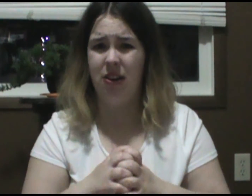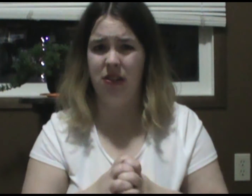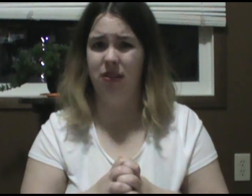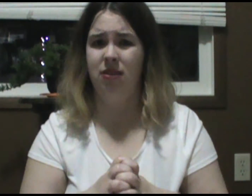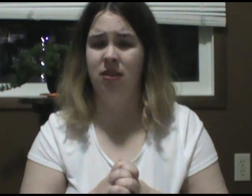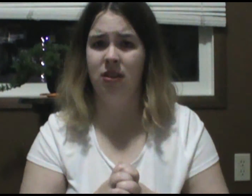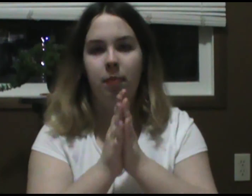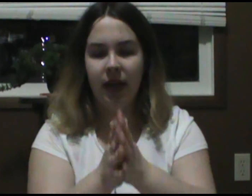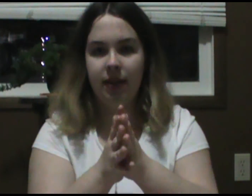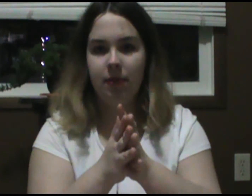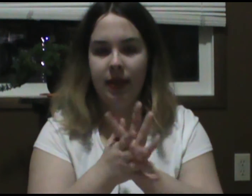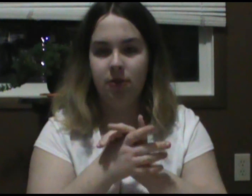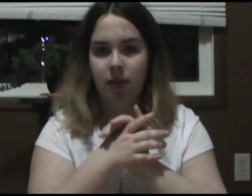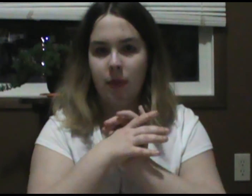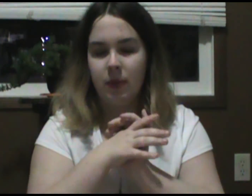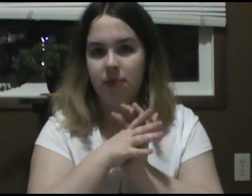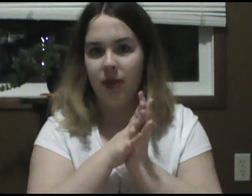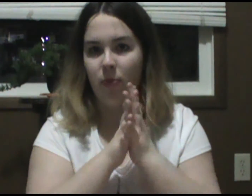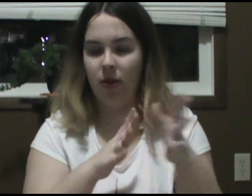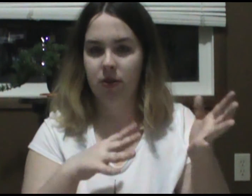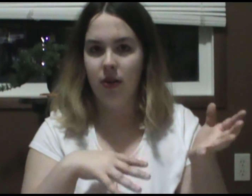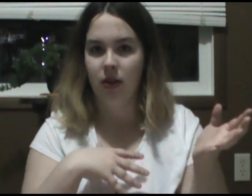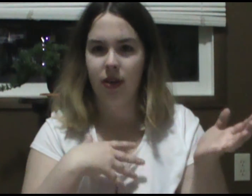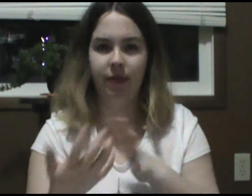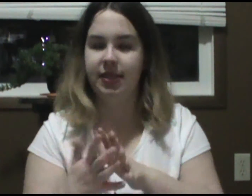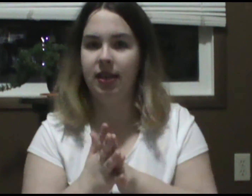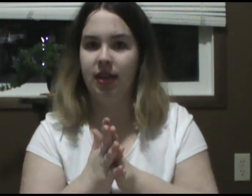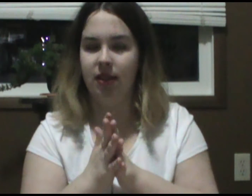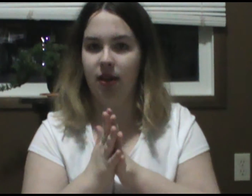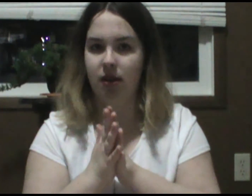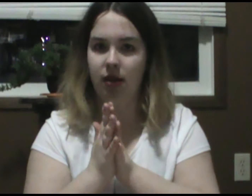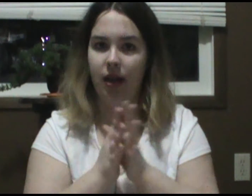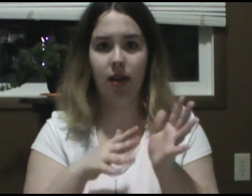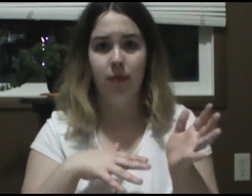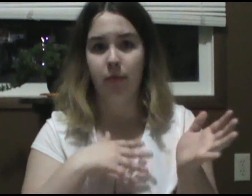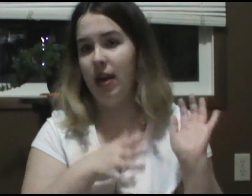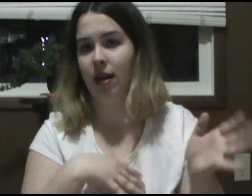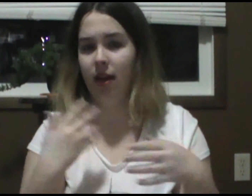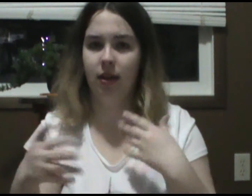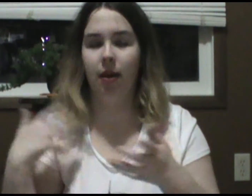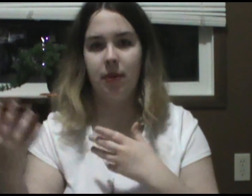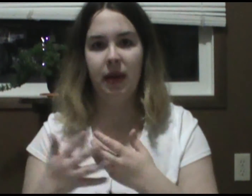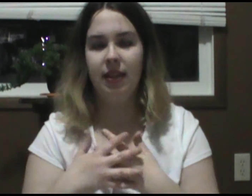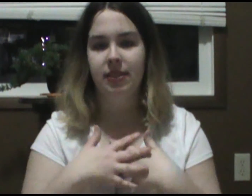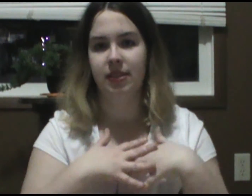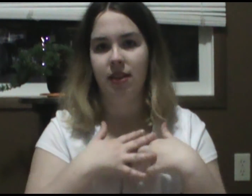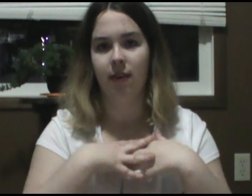all. But I did really enjoy the moments with Walter convincing like the medic helicopter pilots and stuff